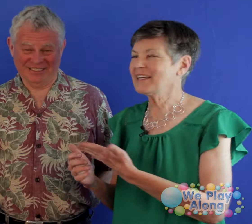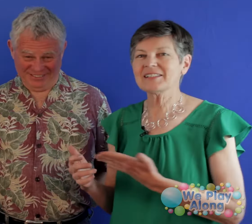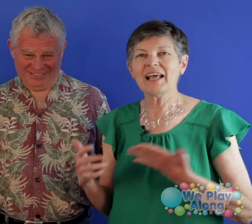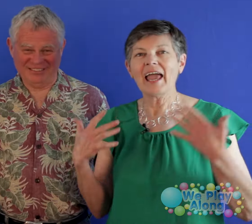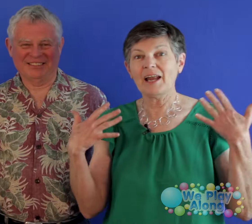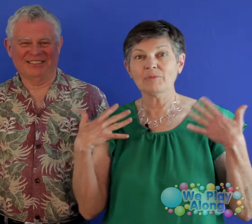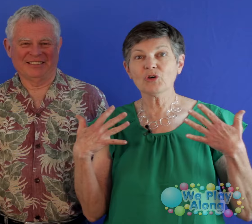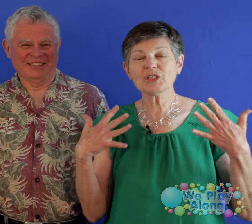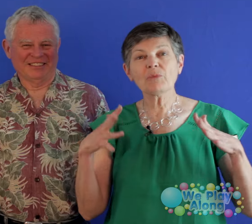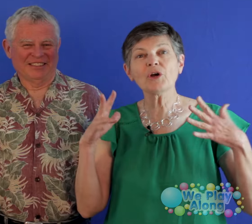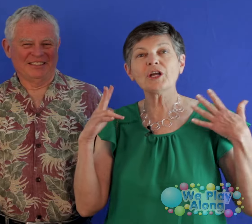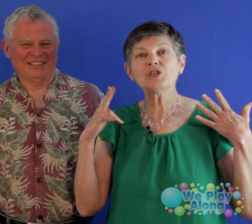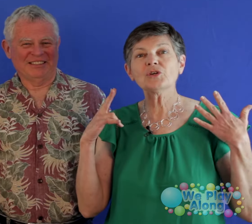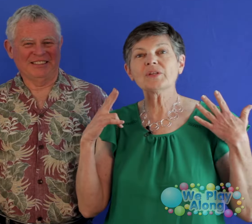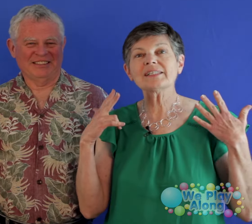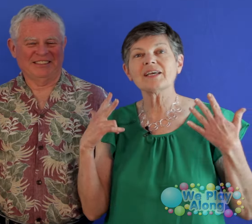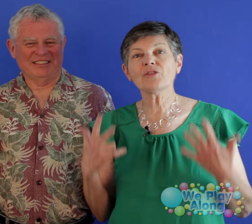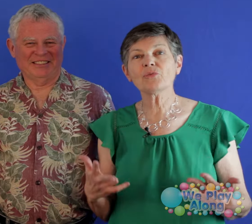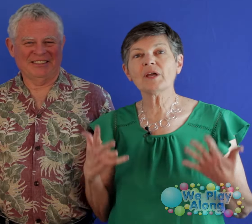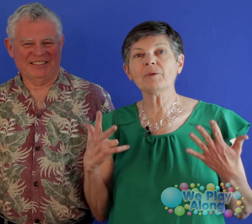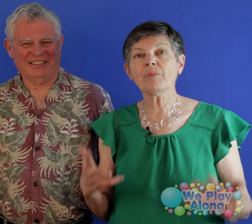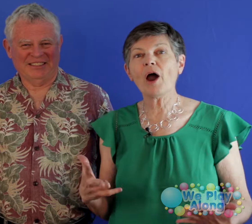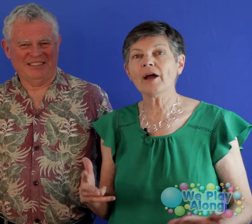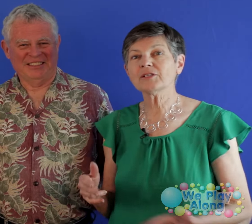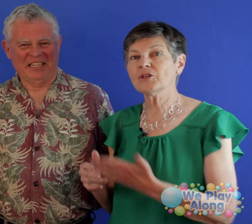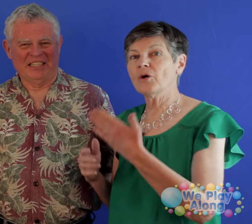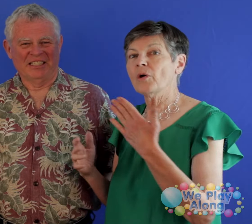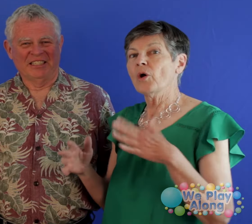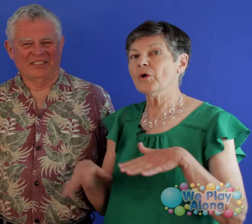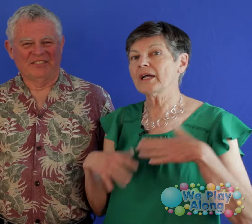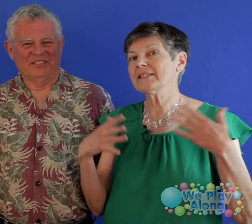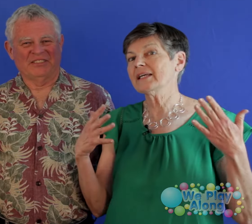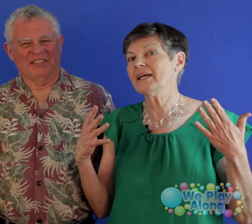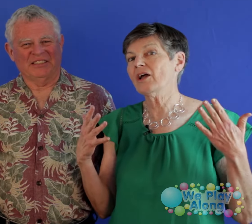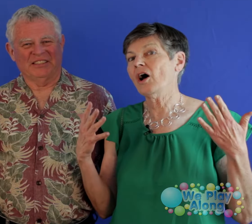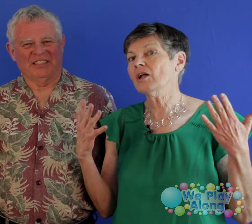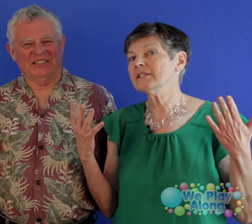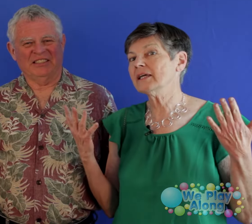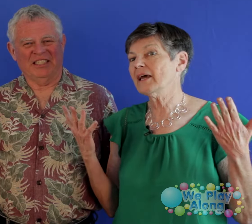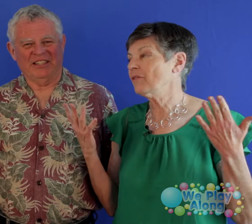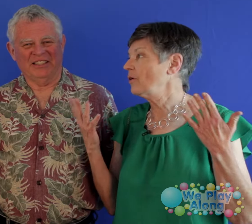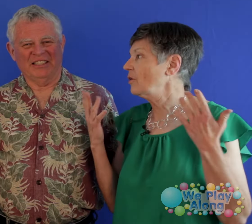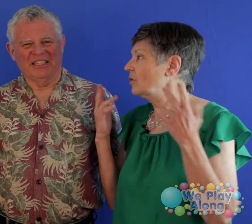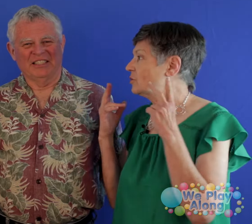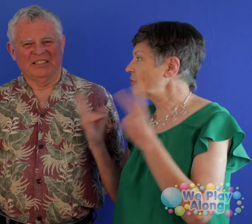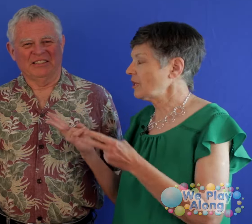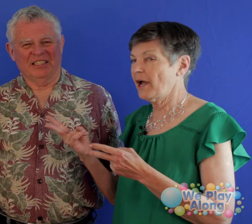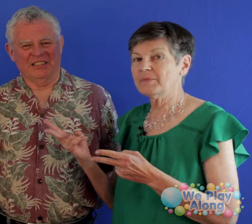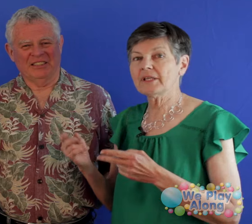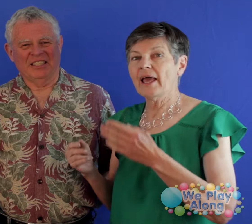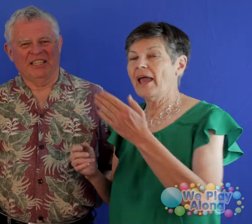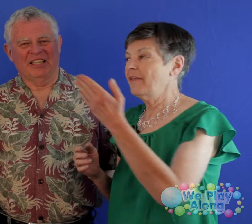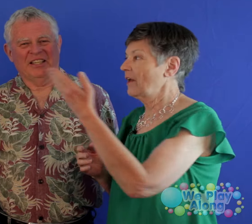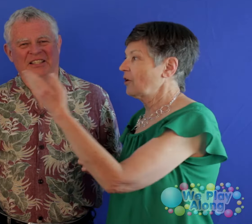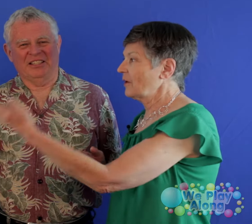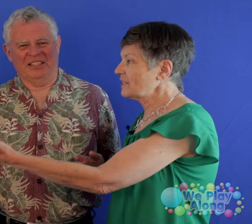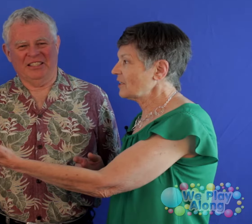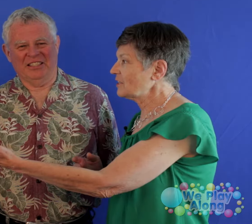because and I'm Georgia and we're going to do this in three parts. So we're going to sing it all together two times. And then Corrine's going to